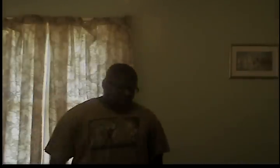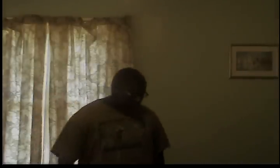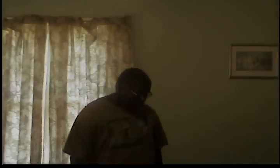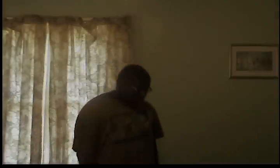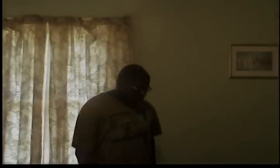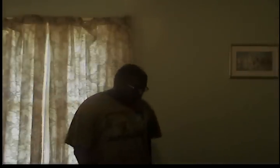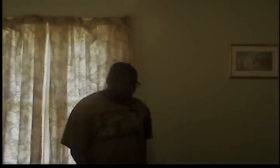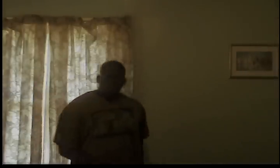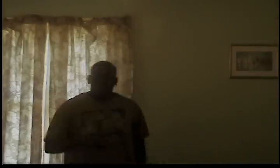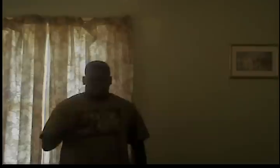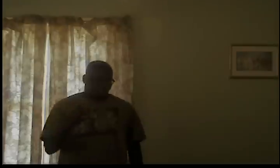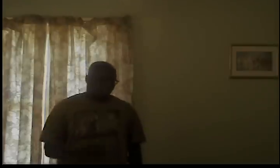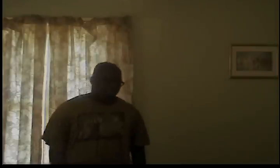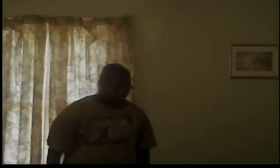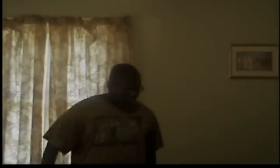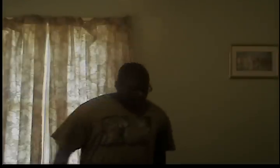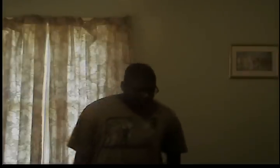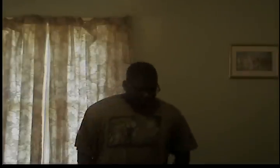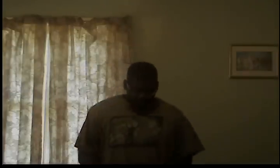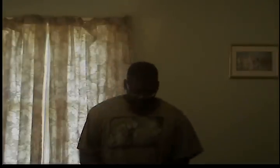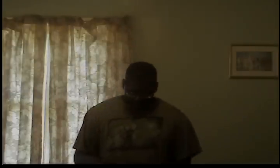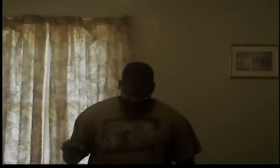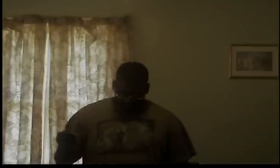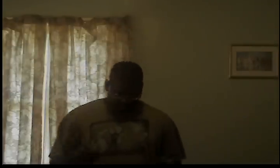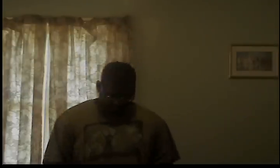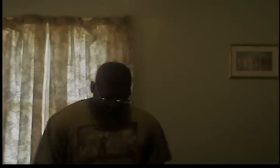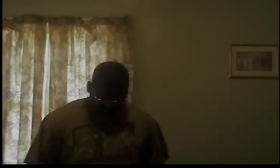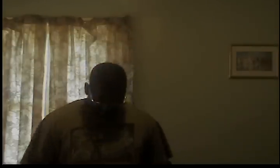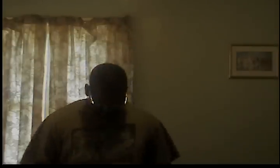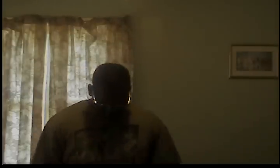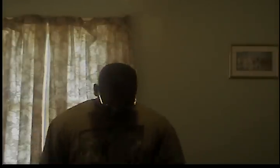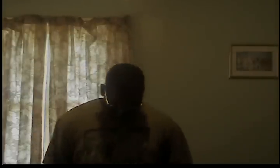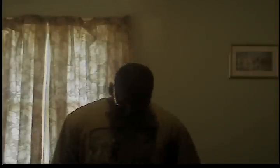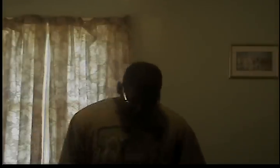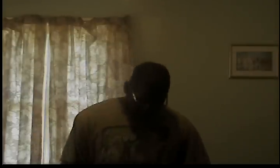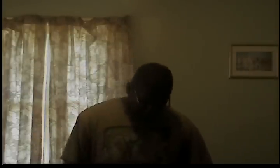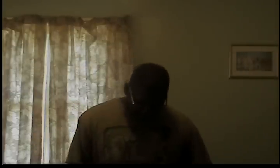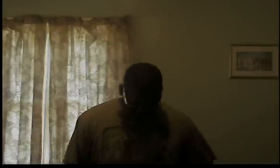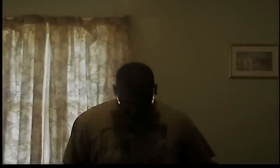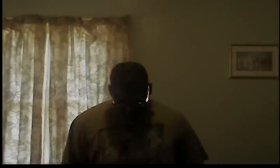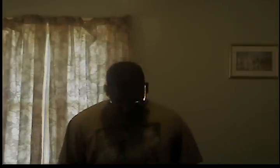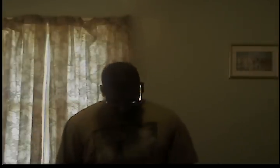you know it's retarded oh look at this dress code